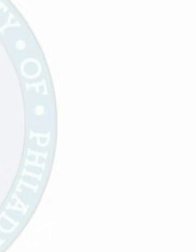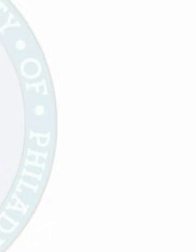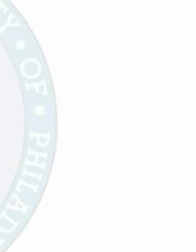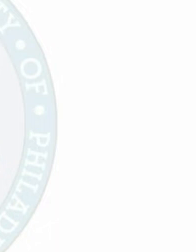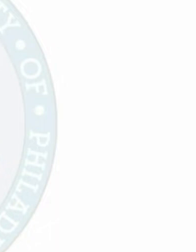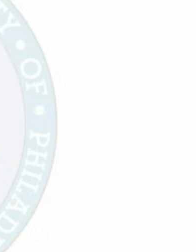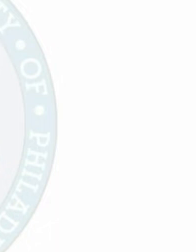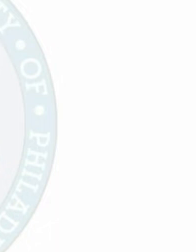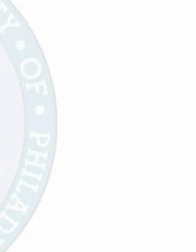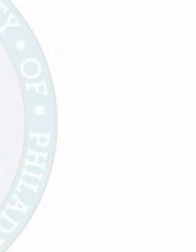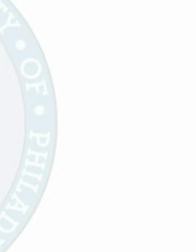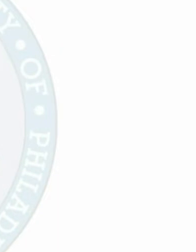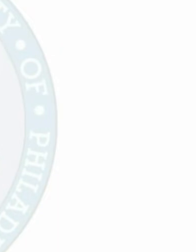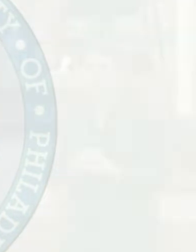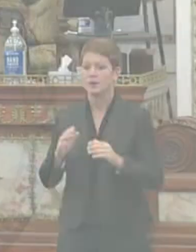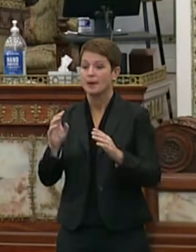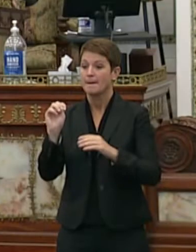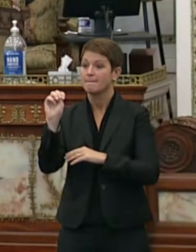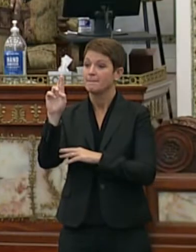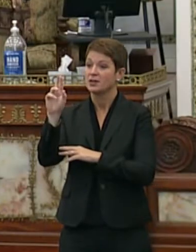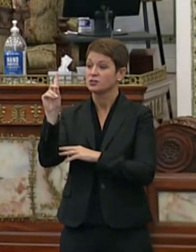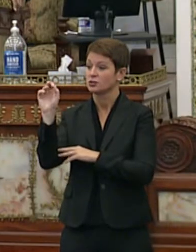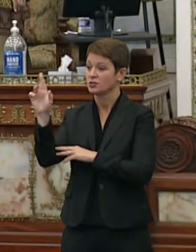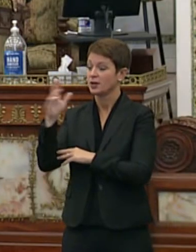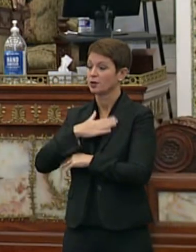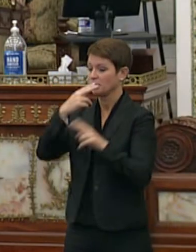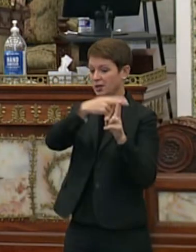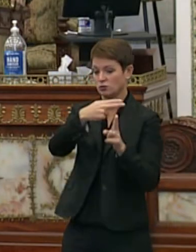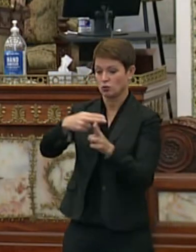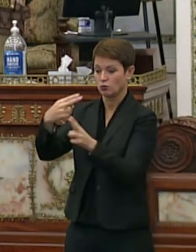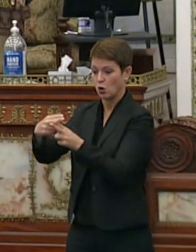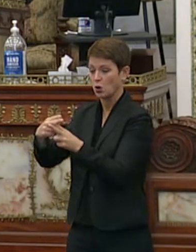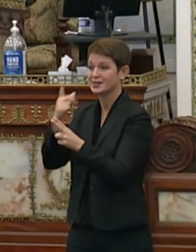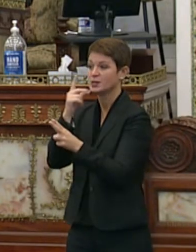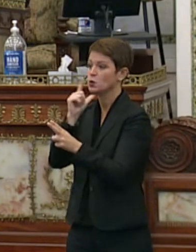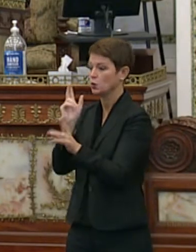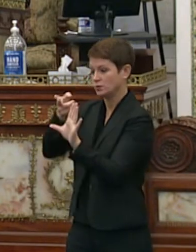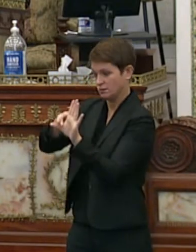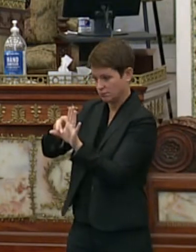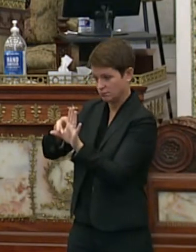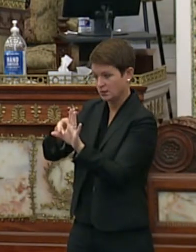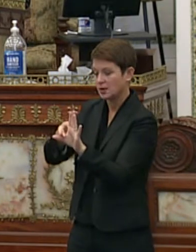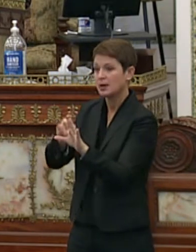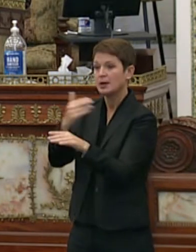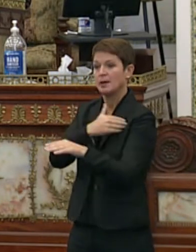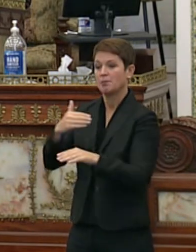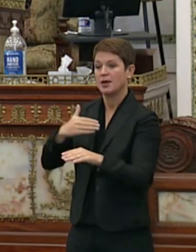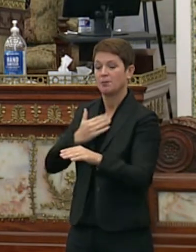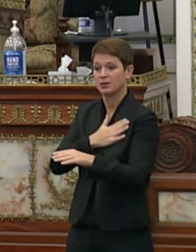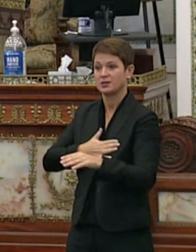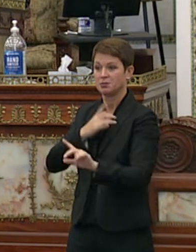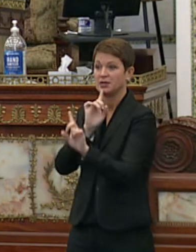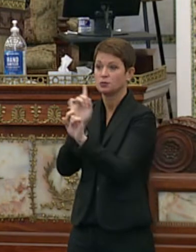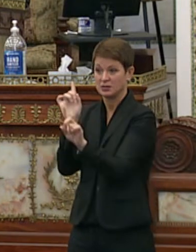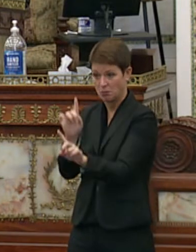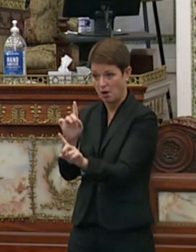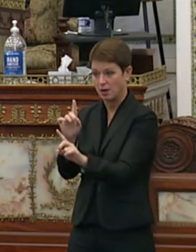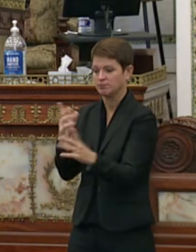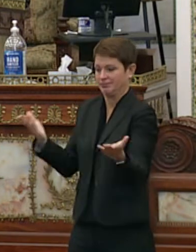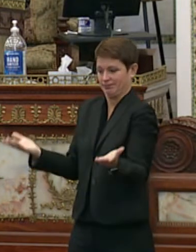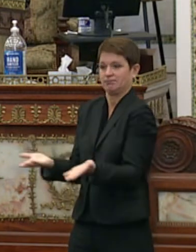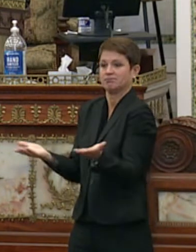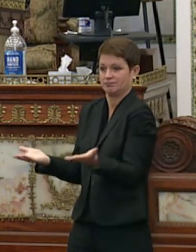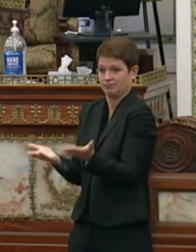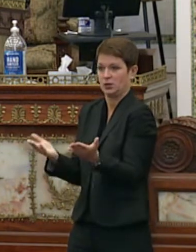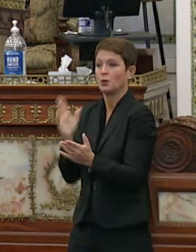And Mr. Decker, I would ask that you please call the roll to take attendance. Members that are in attendance will please respond that you are present